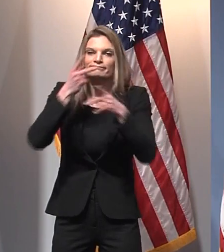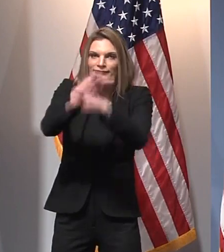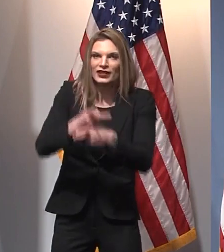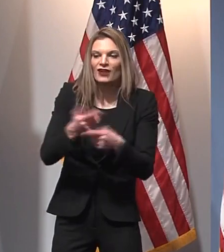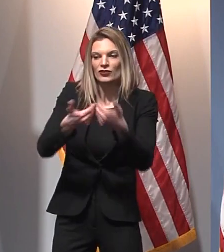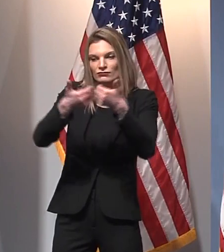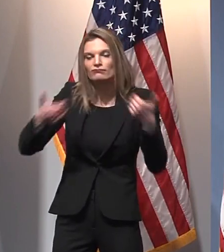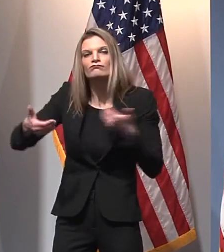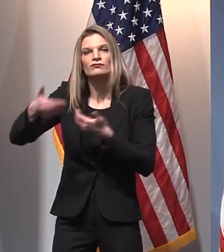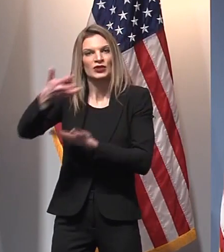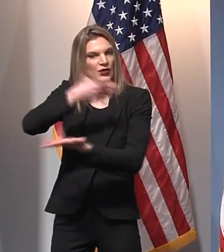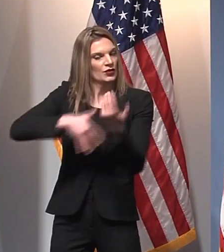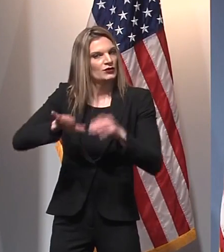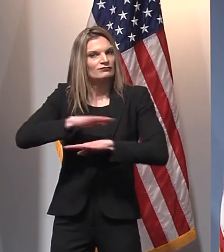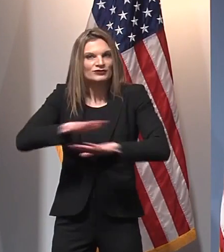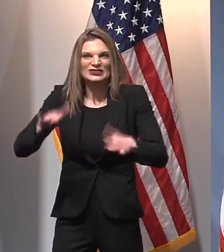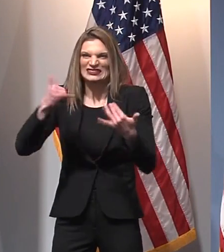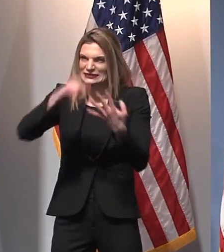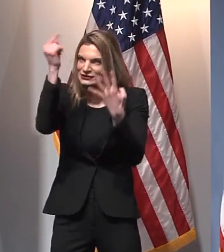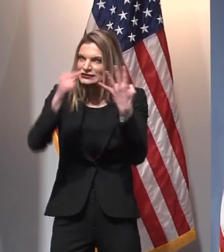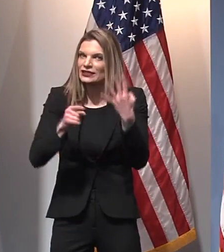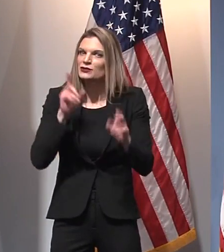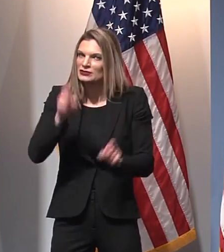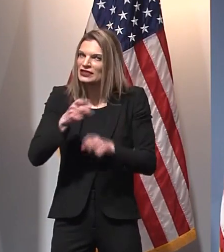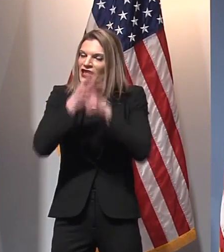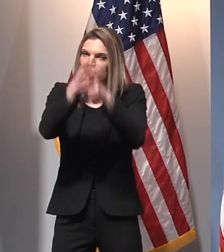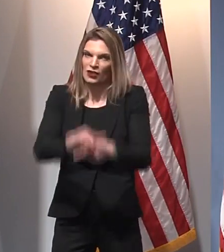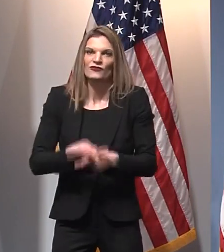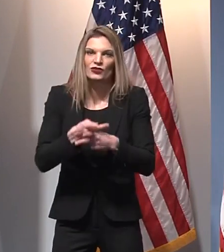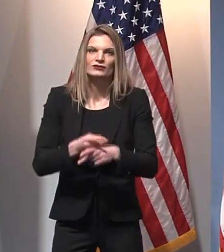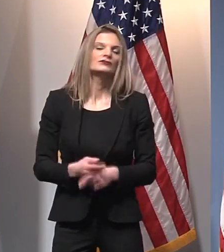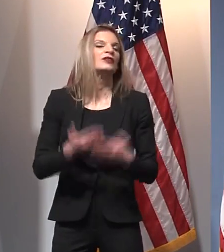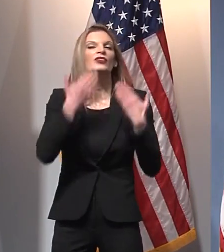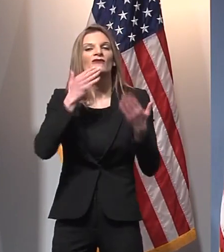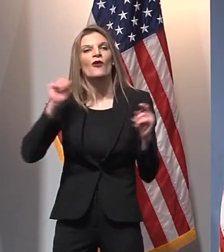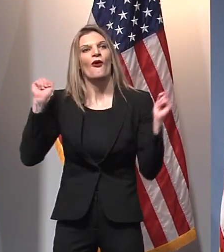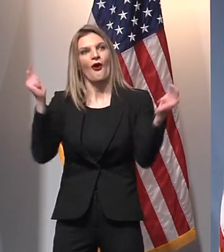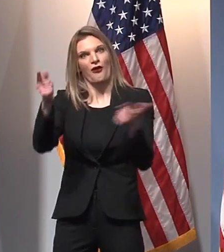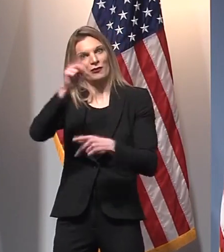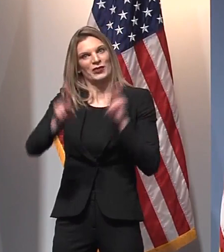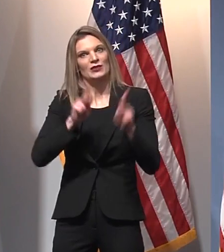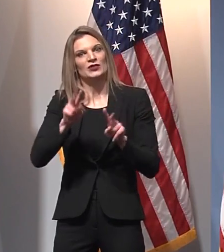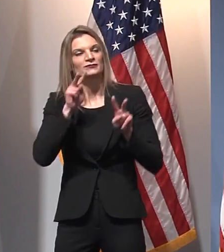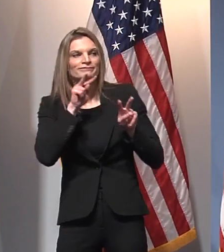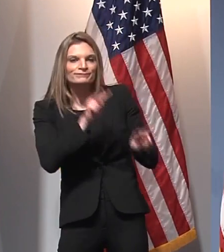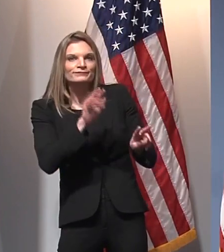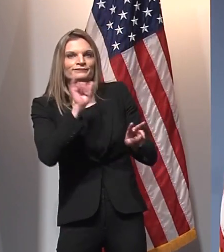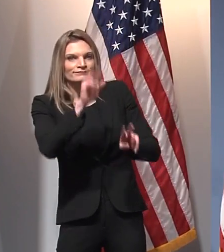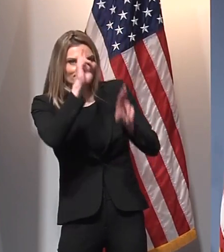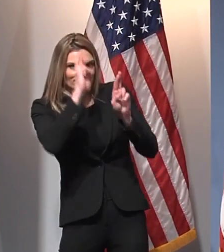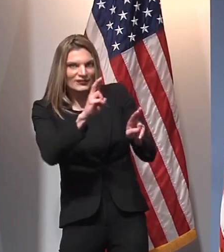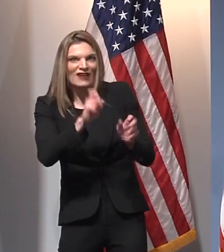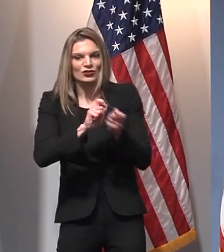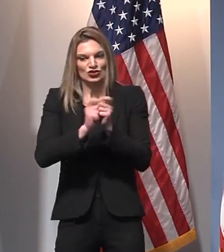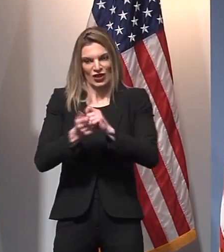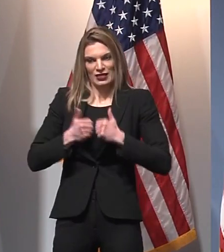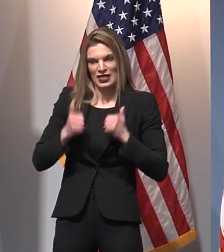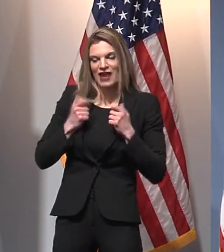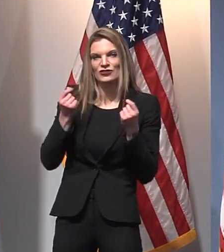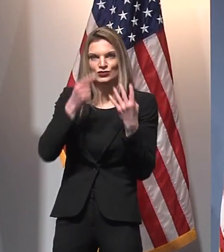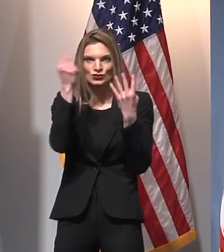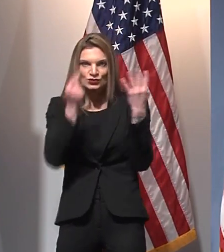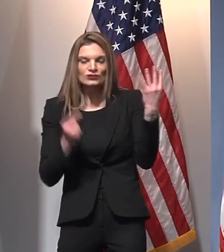thanks to our efforts over these last few months, and I mean our efforts, all of our efforts, we are now ready to take a few steps